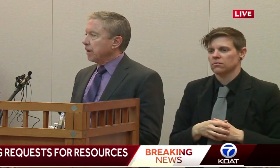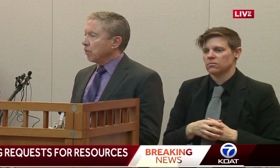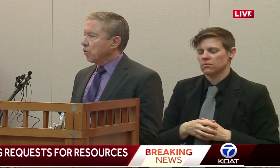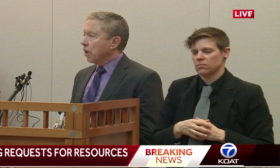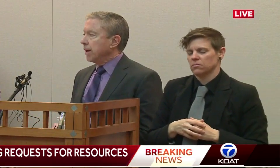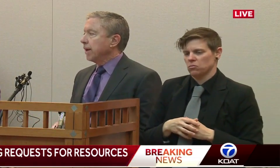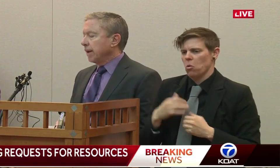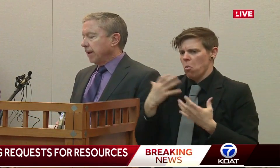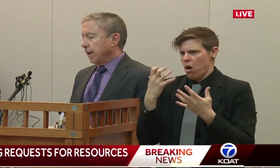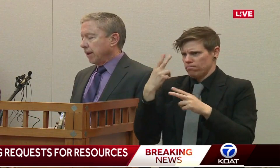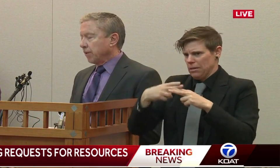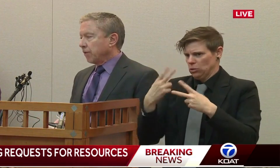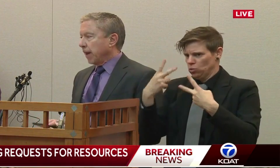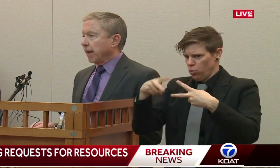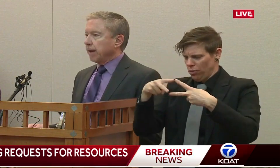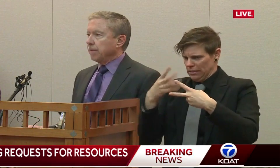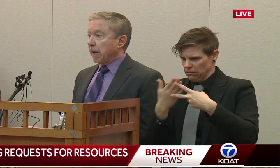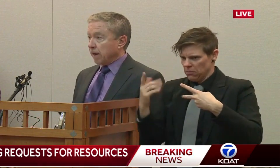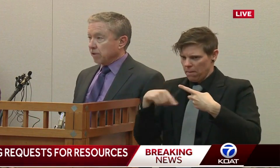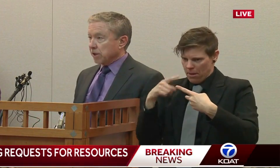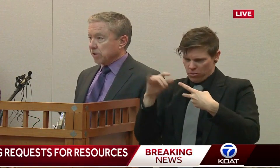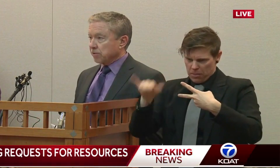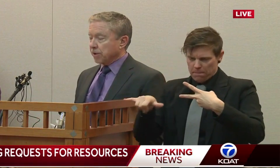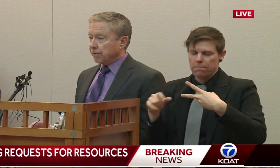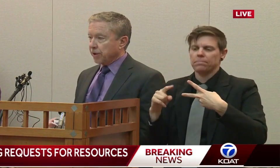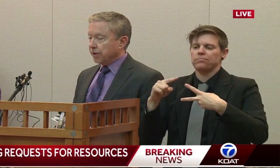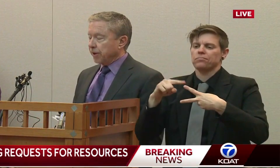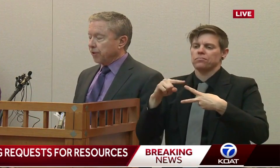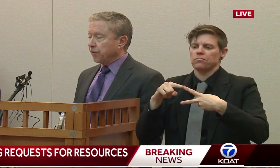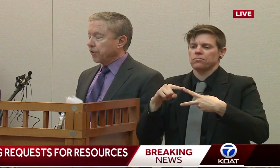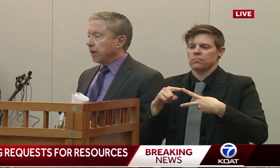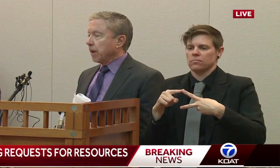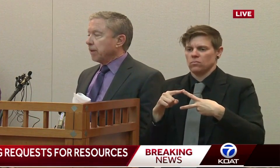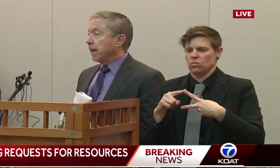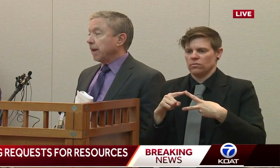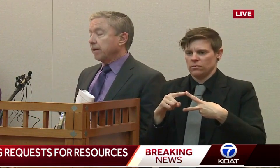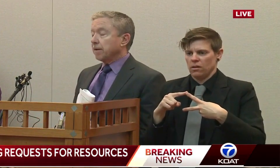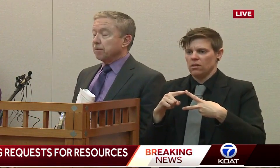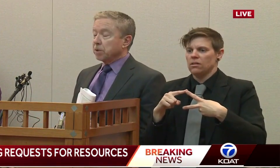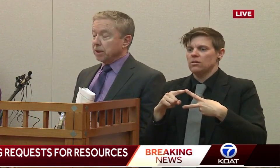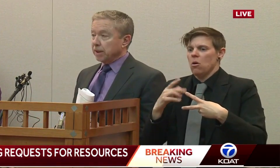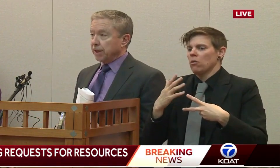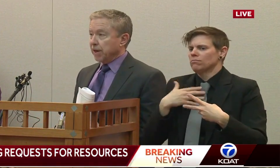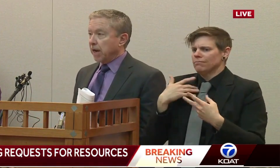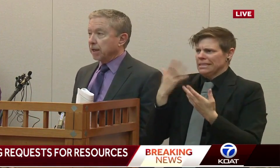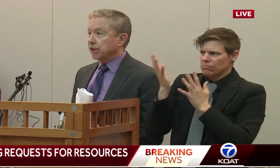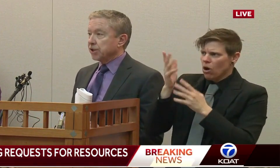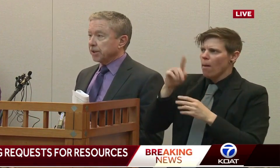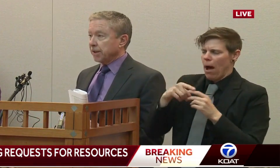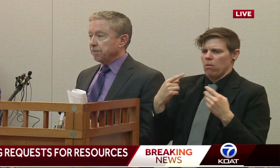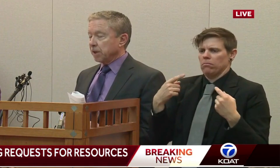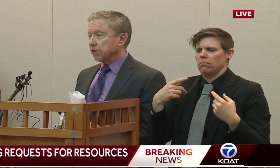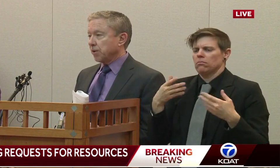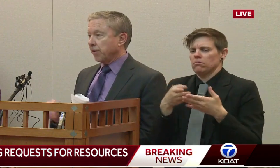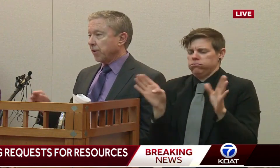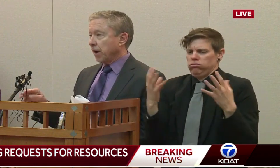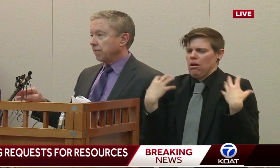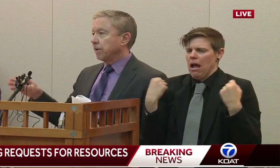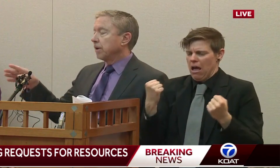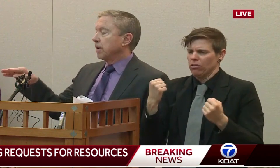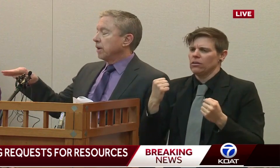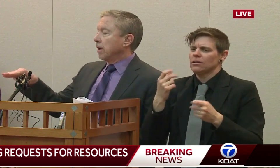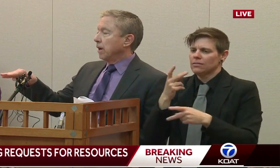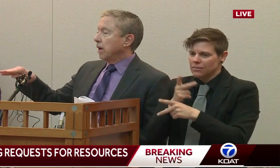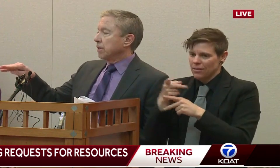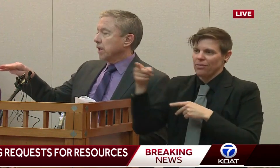mention about that. Number one is that in my conversations with healthcare leaders, they completely acknowledge that they'd much rather